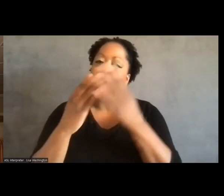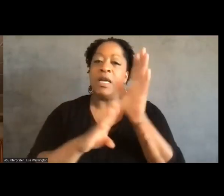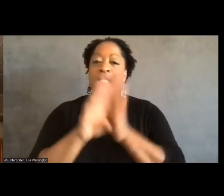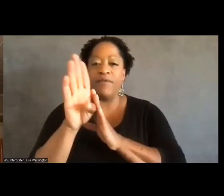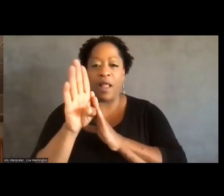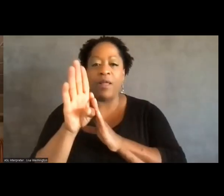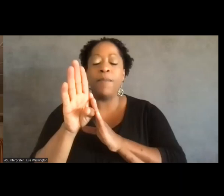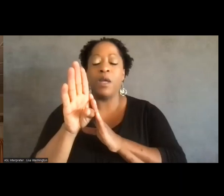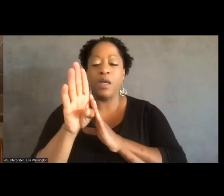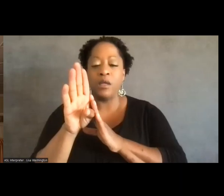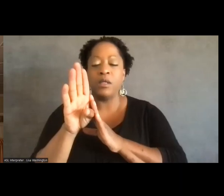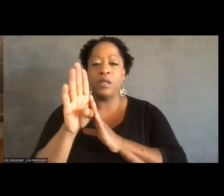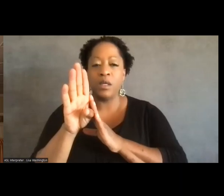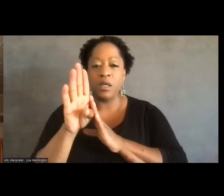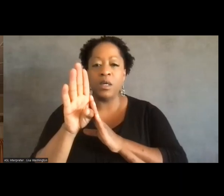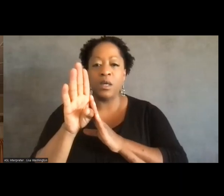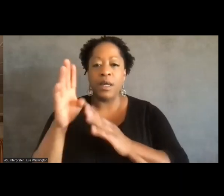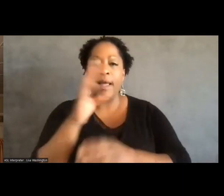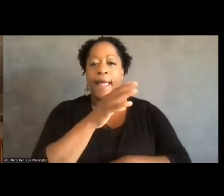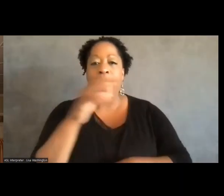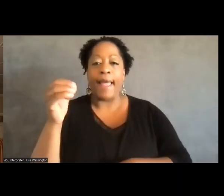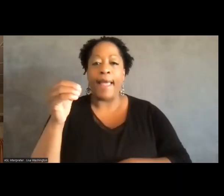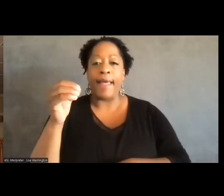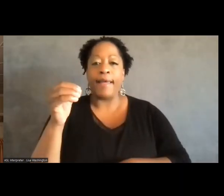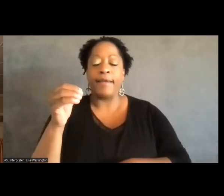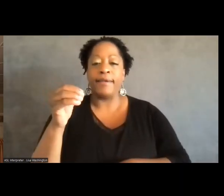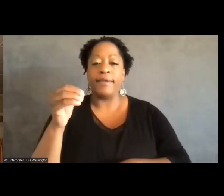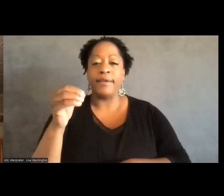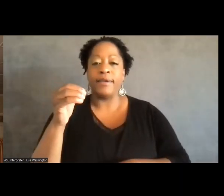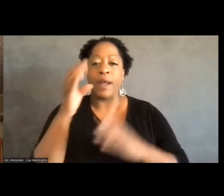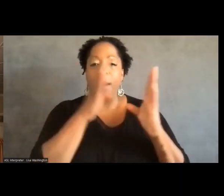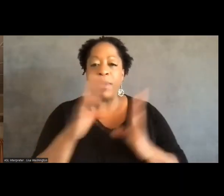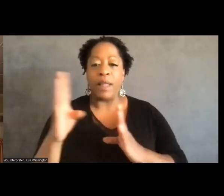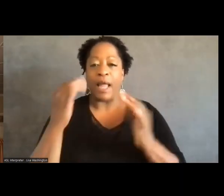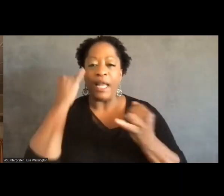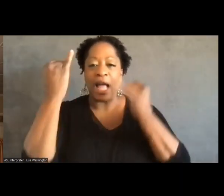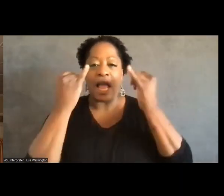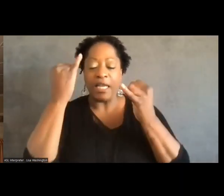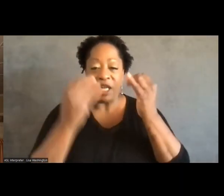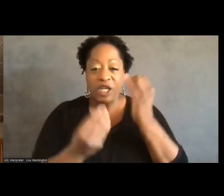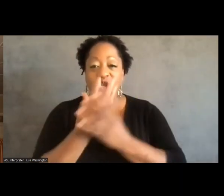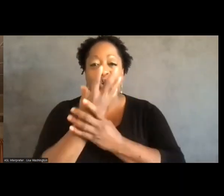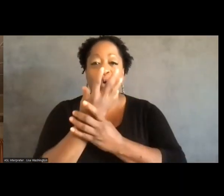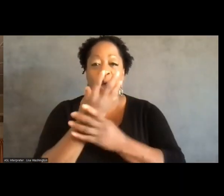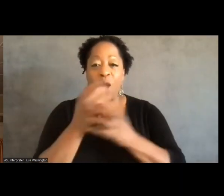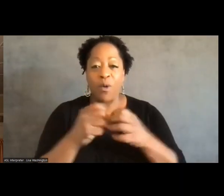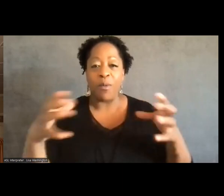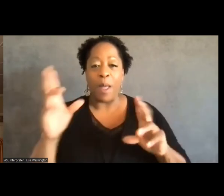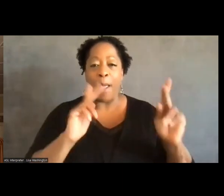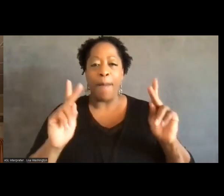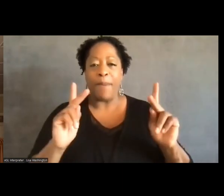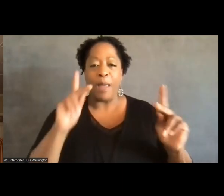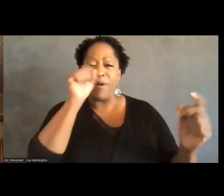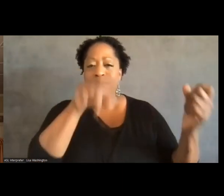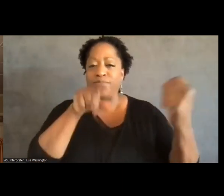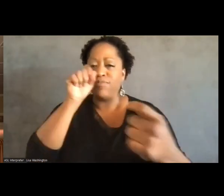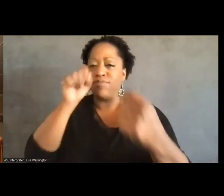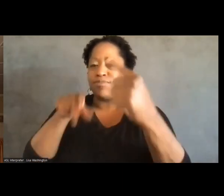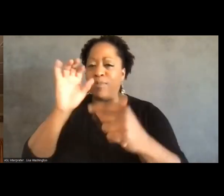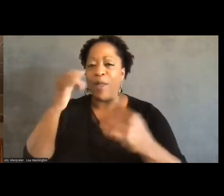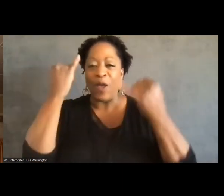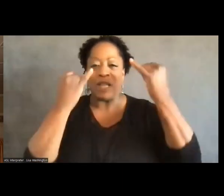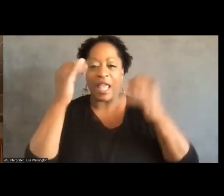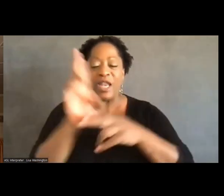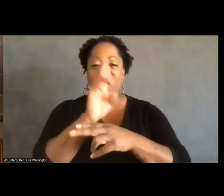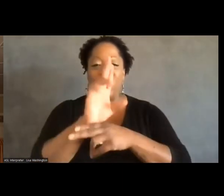and planning ideas to sort of flourish. People floated these ideas using that hashtag on